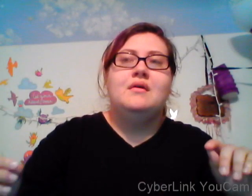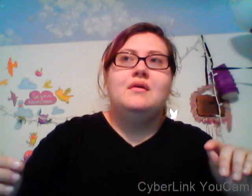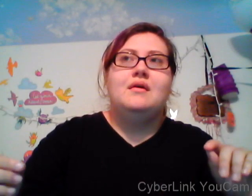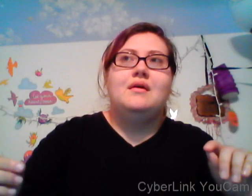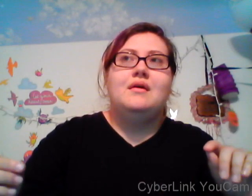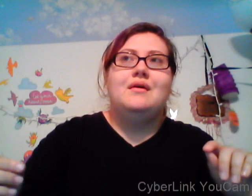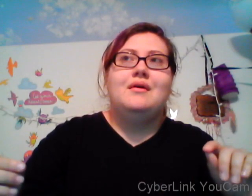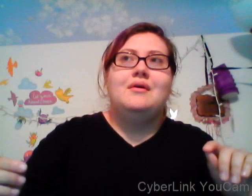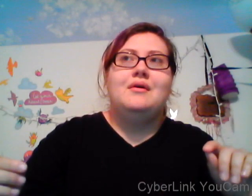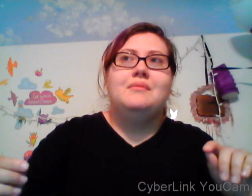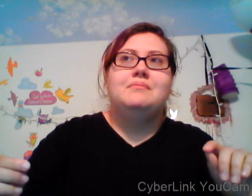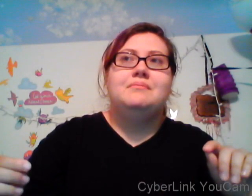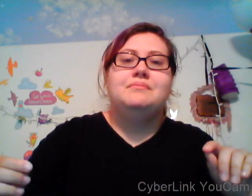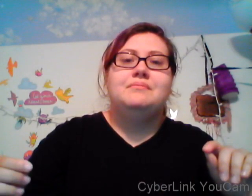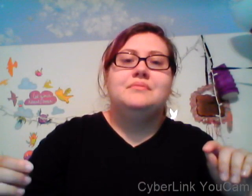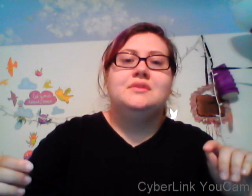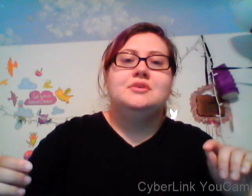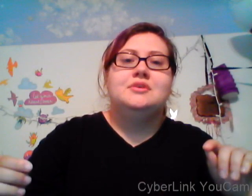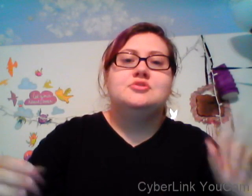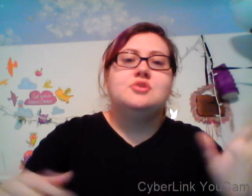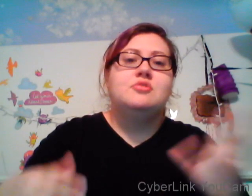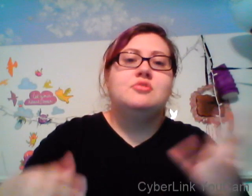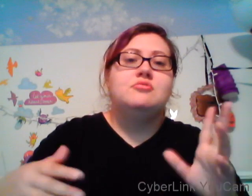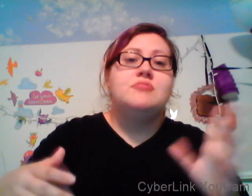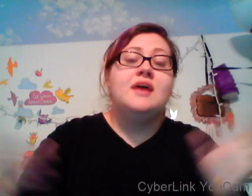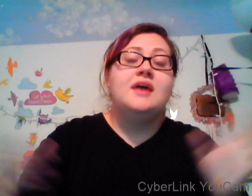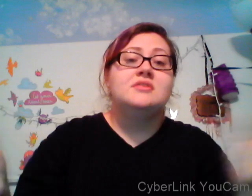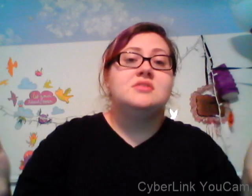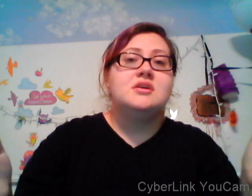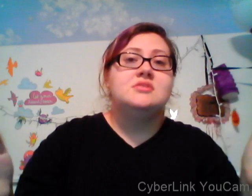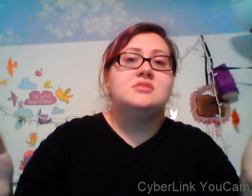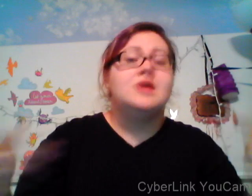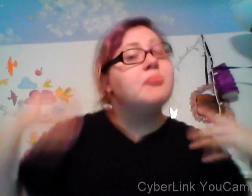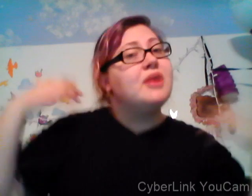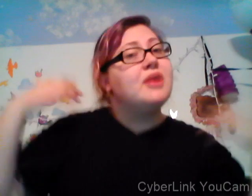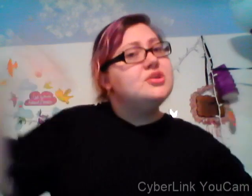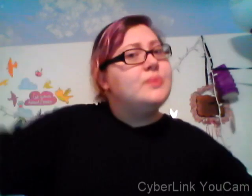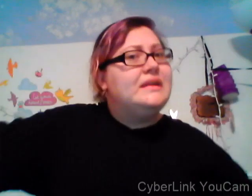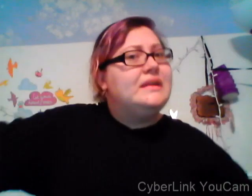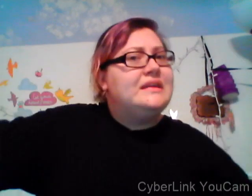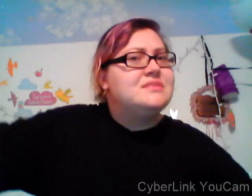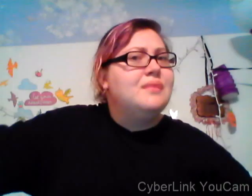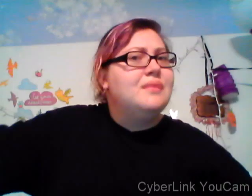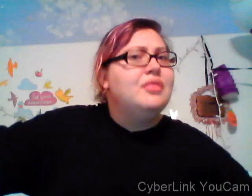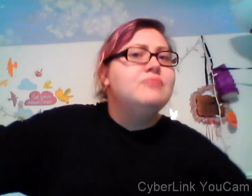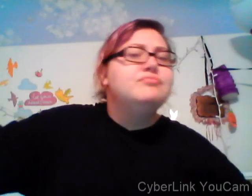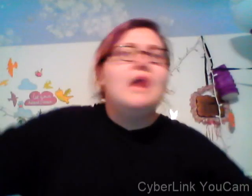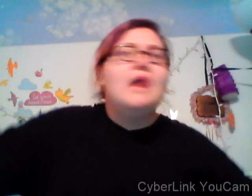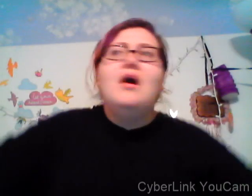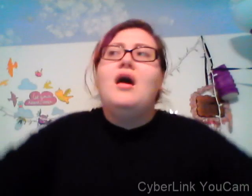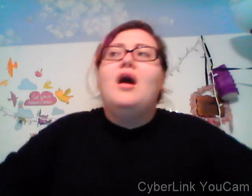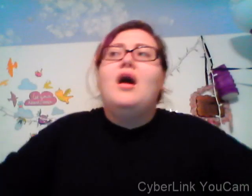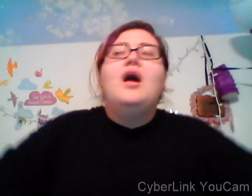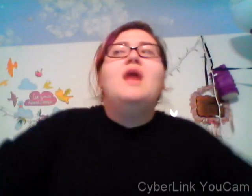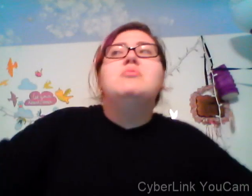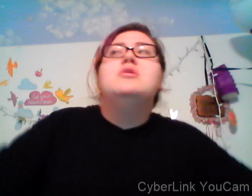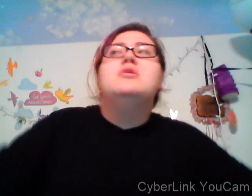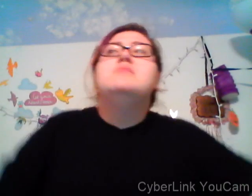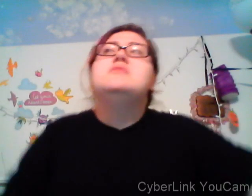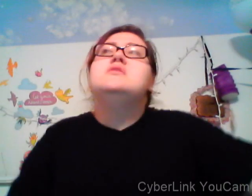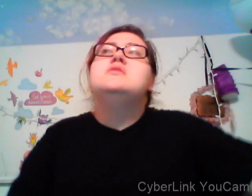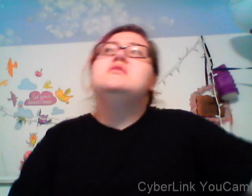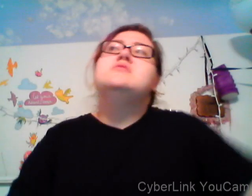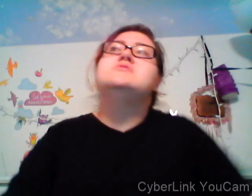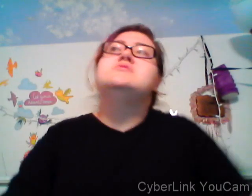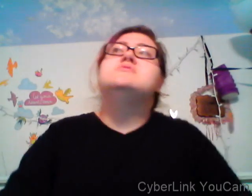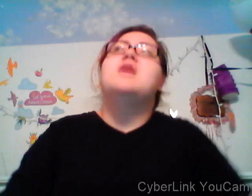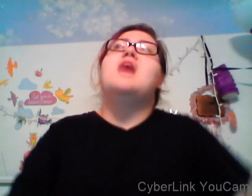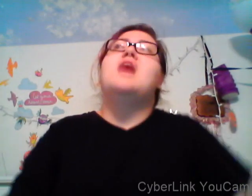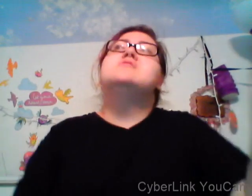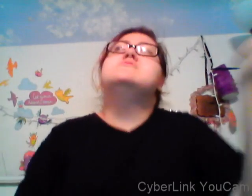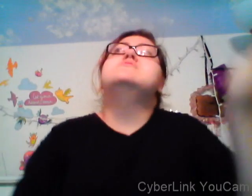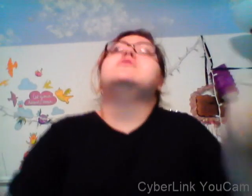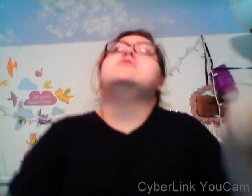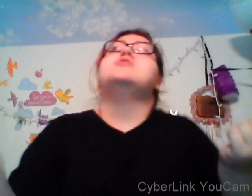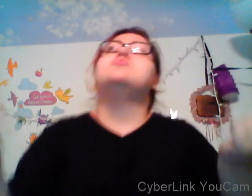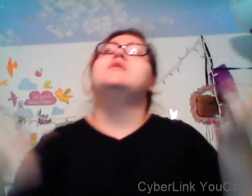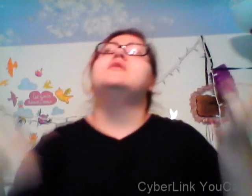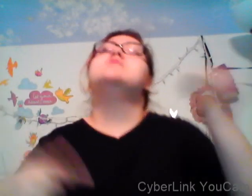thing in the last couple months um basically be the change you wanna see put the positivity